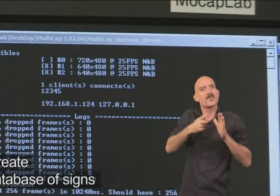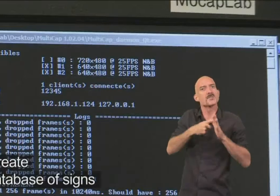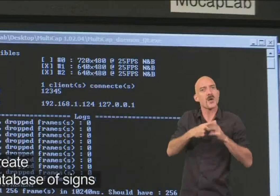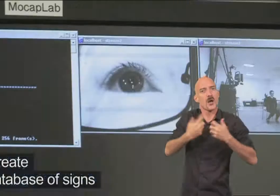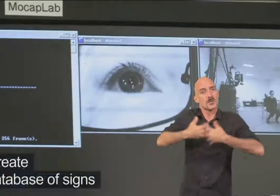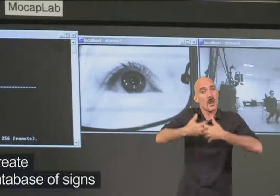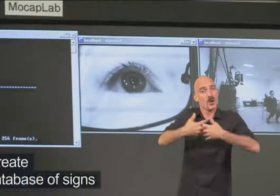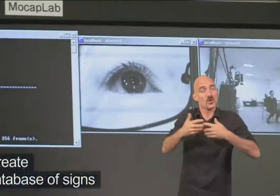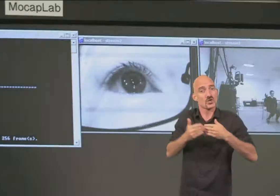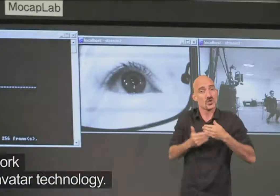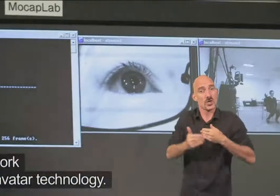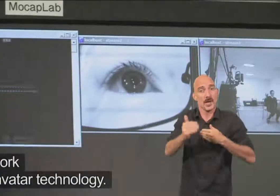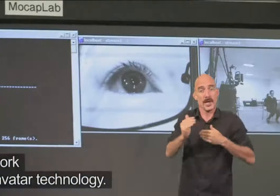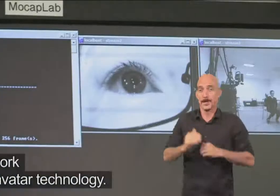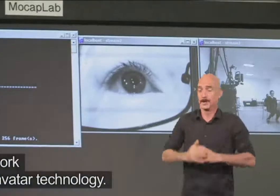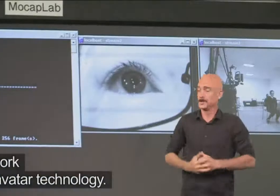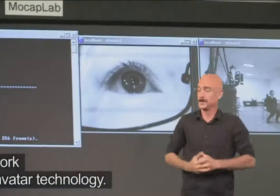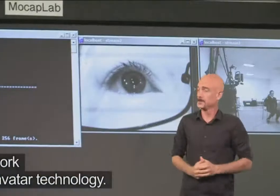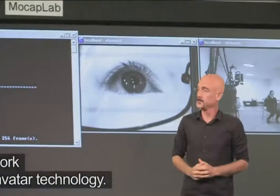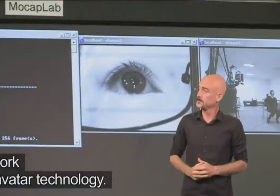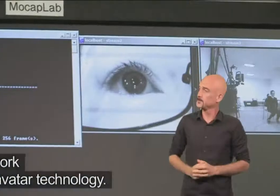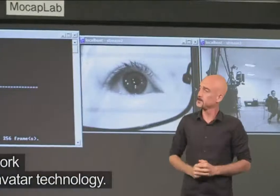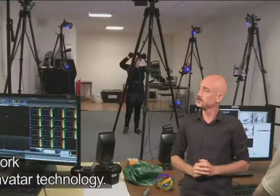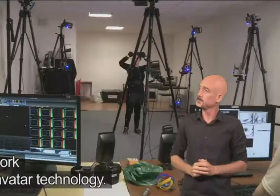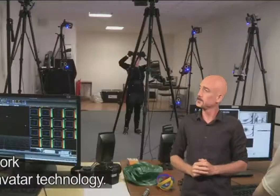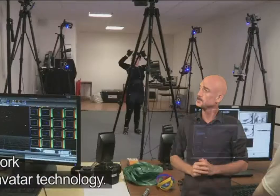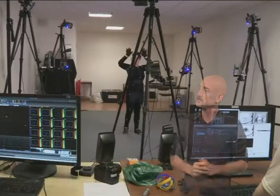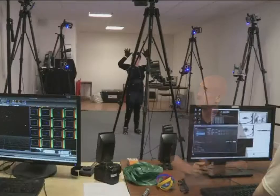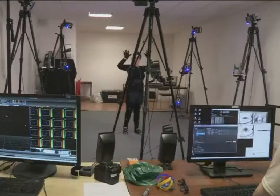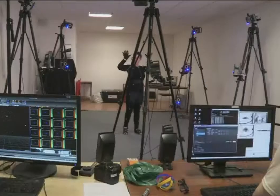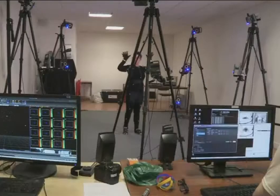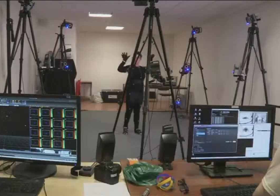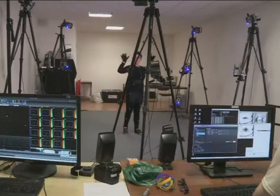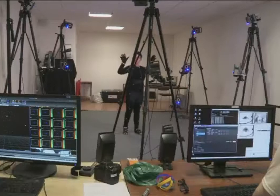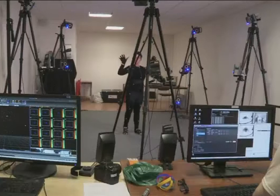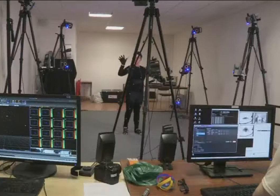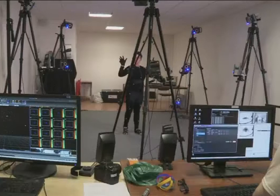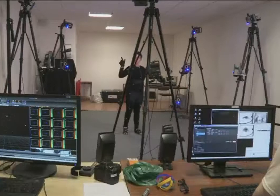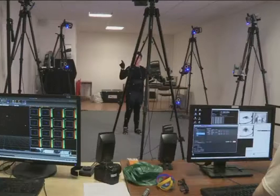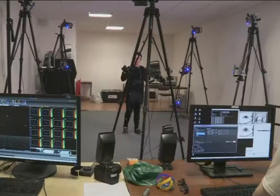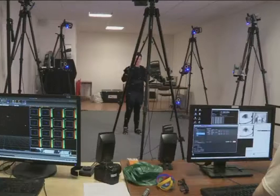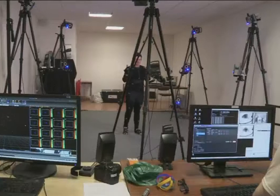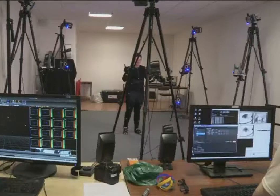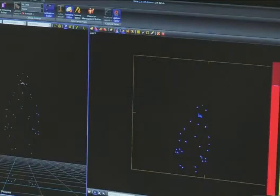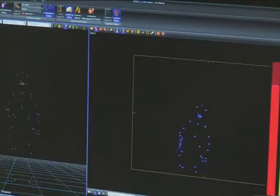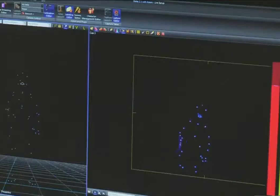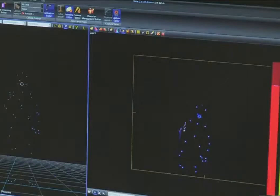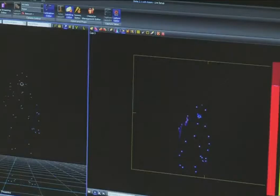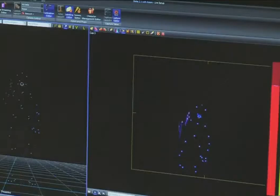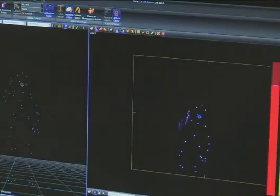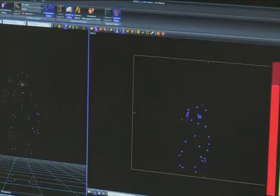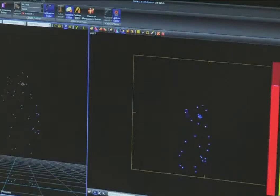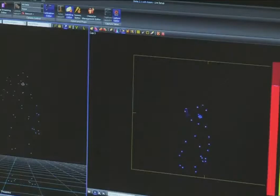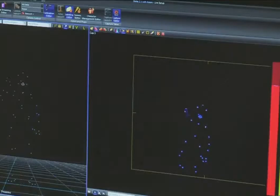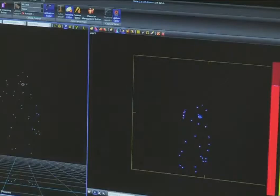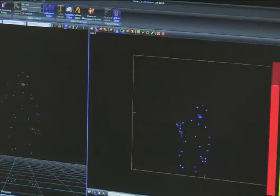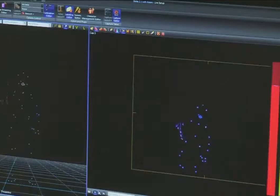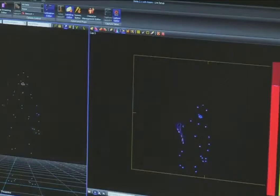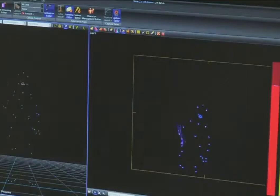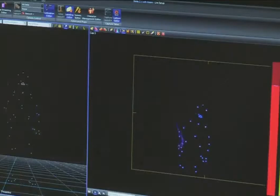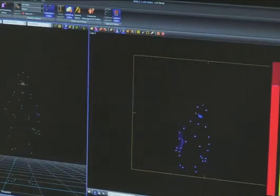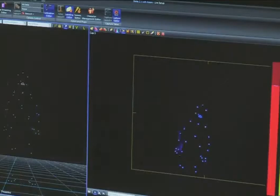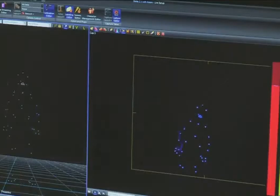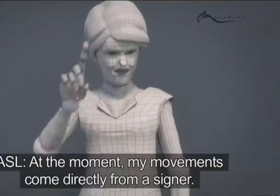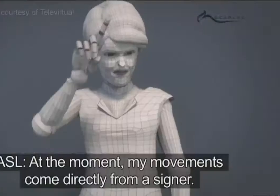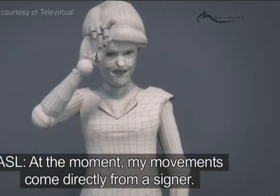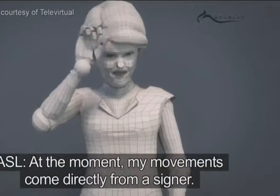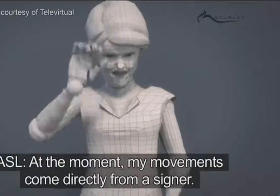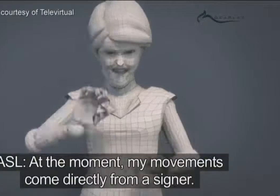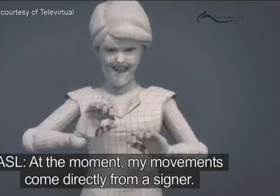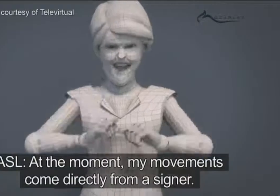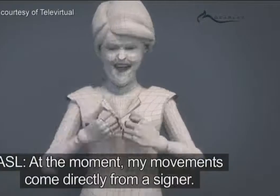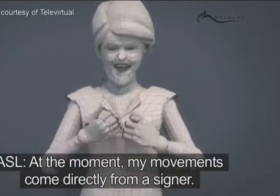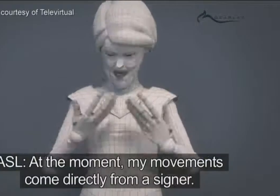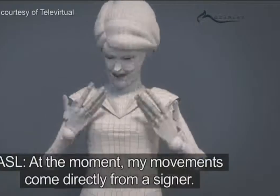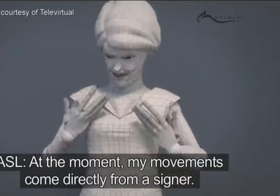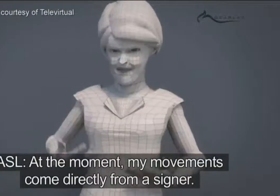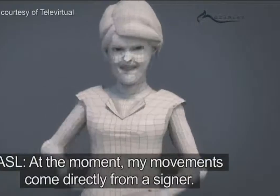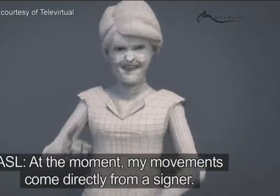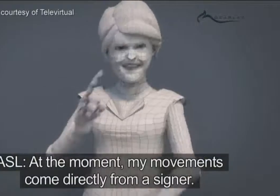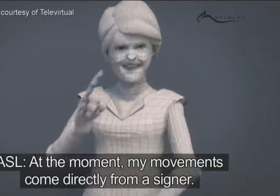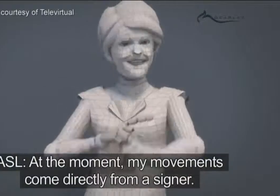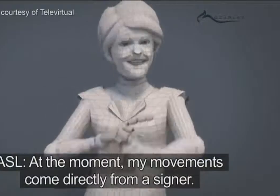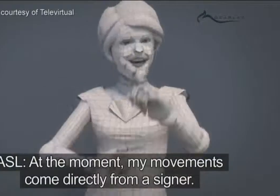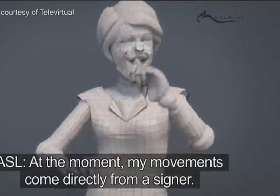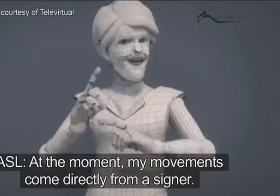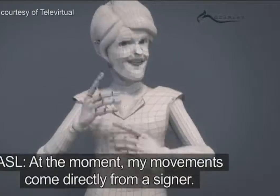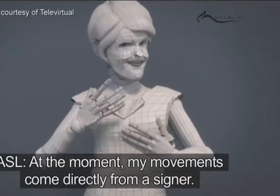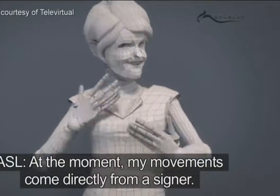the moment